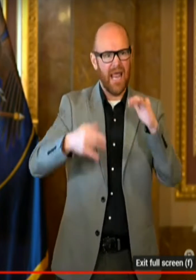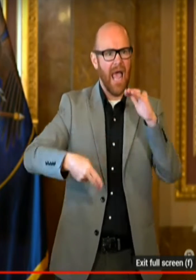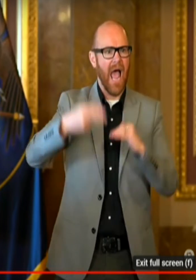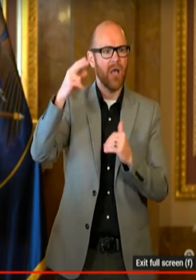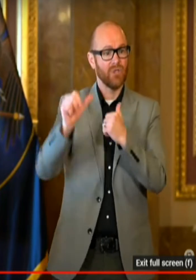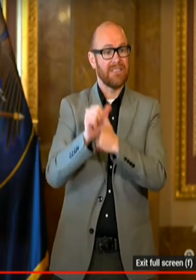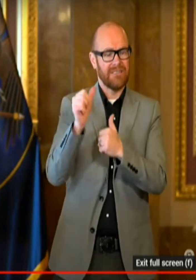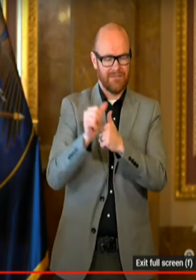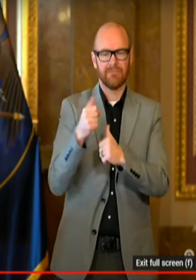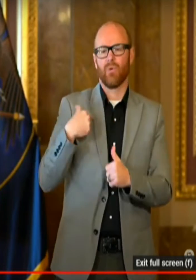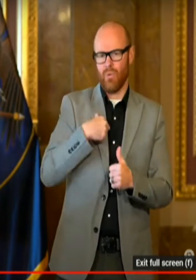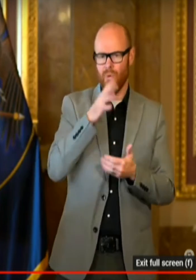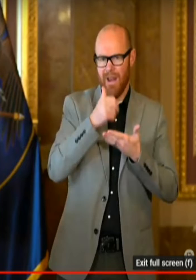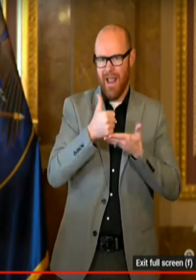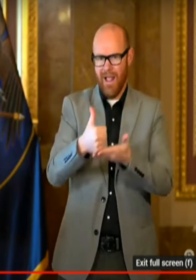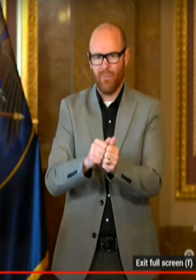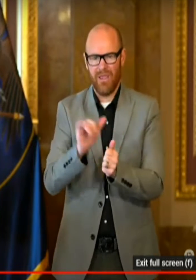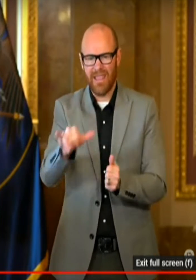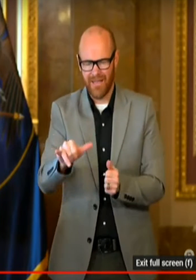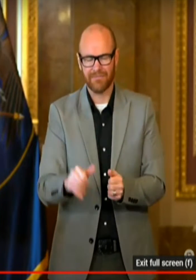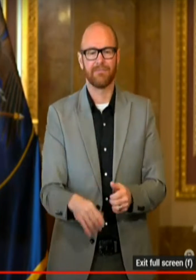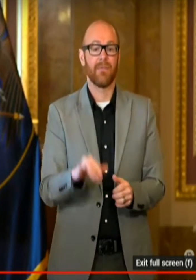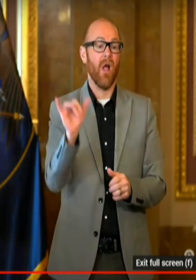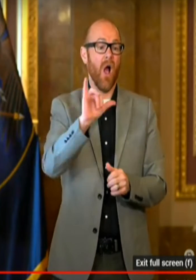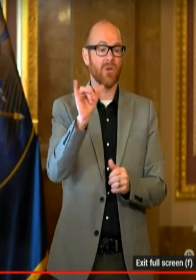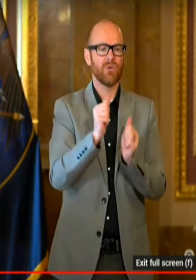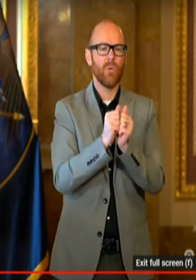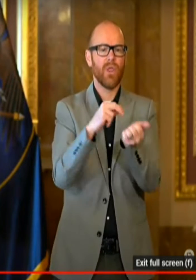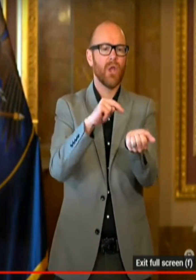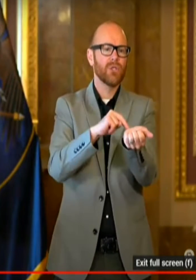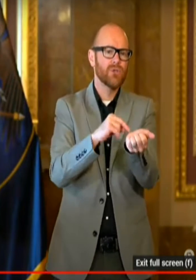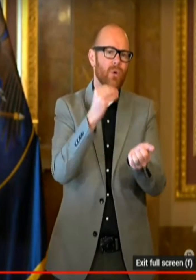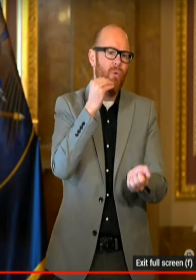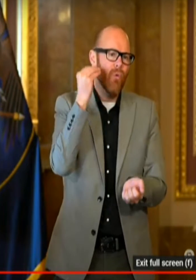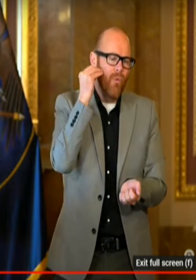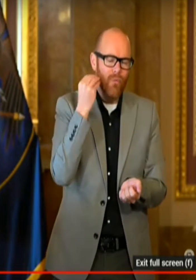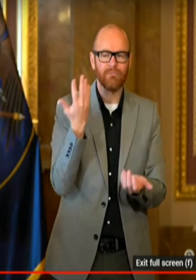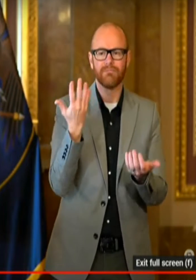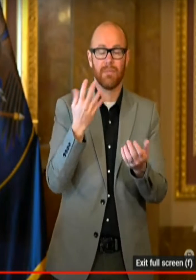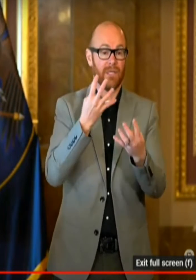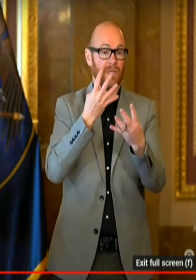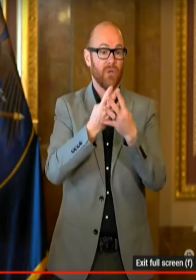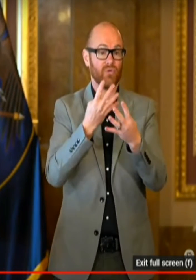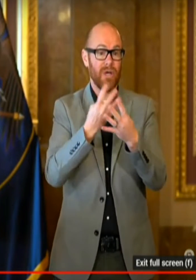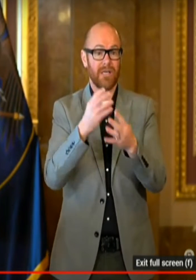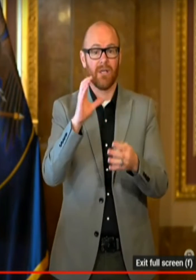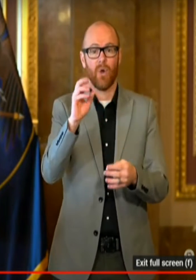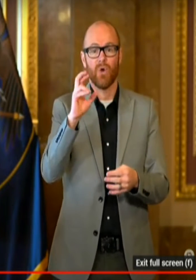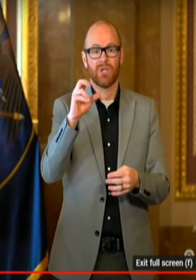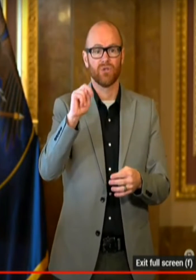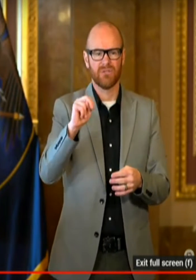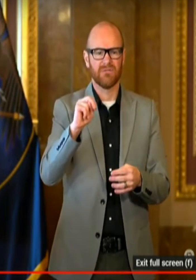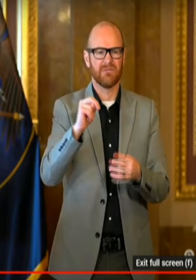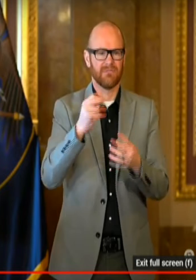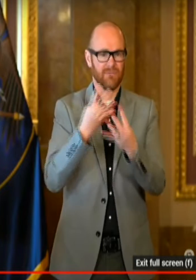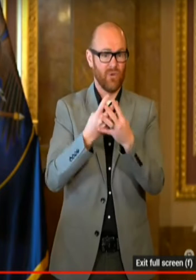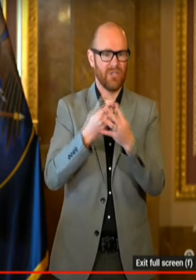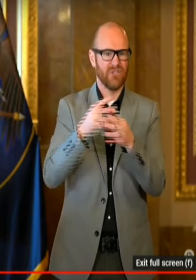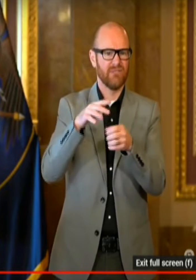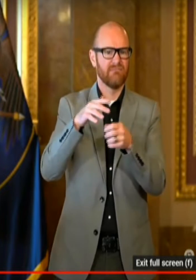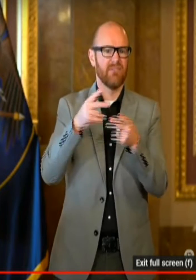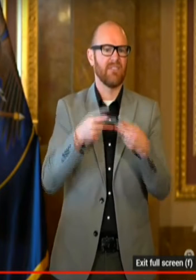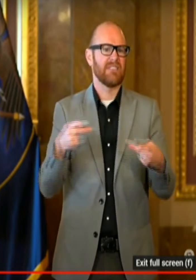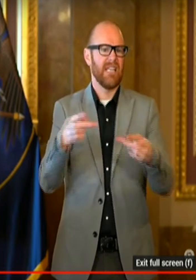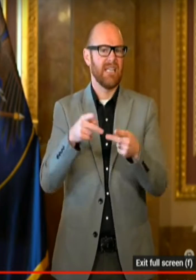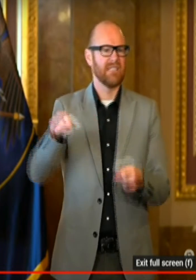to help in those areas with long-term care facilities, other congregate facilities like correction facilities. We'll continue to work in those areas. And